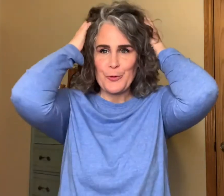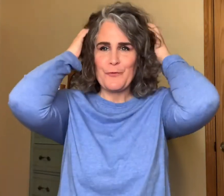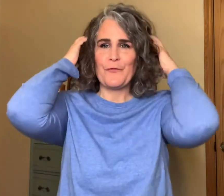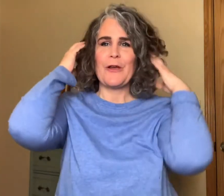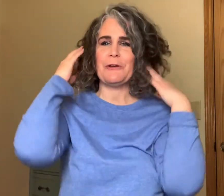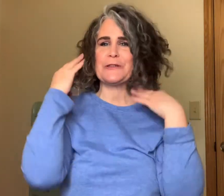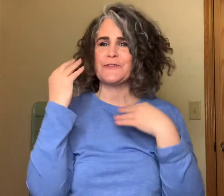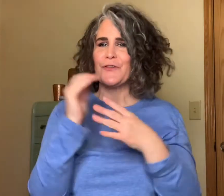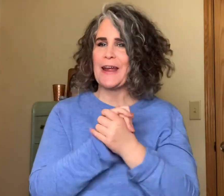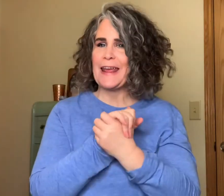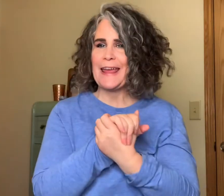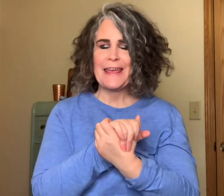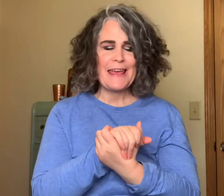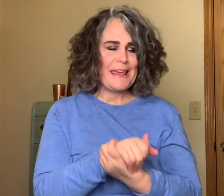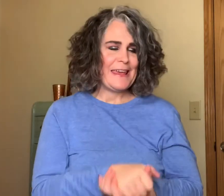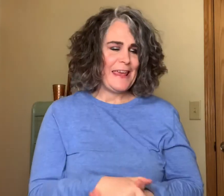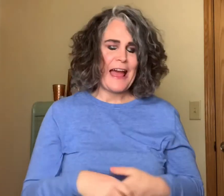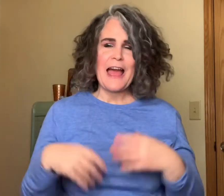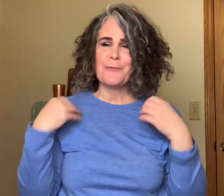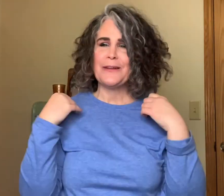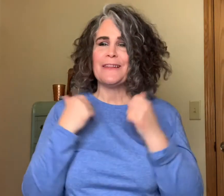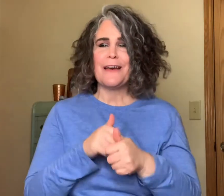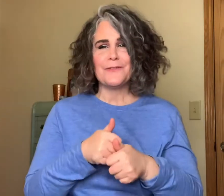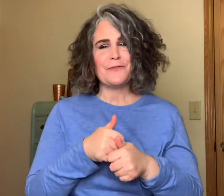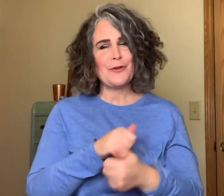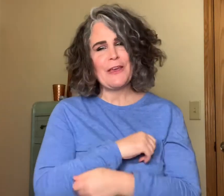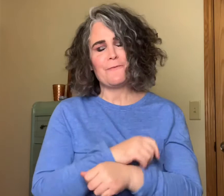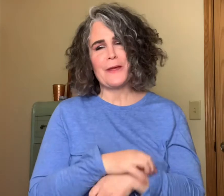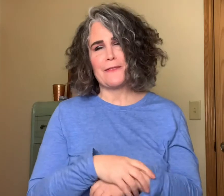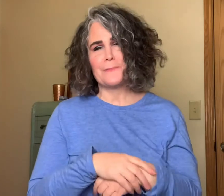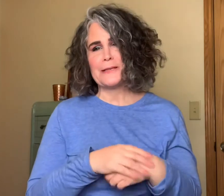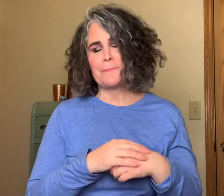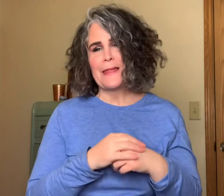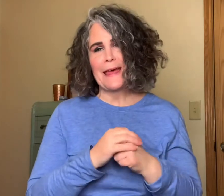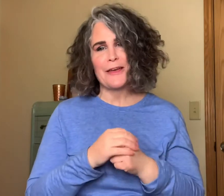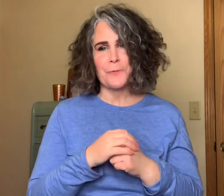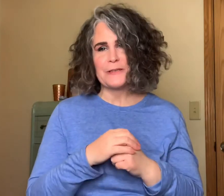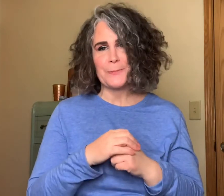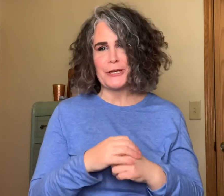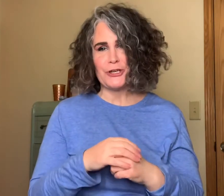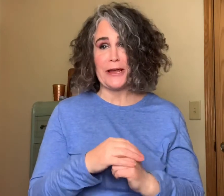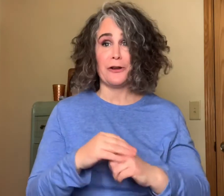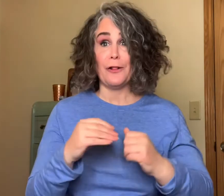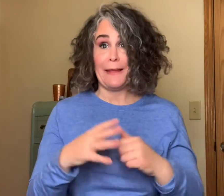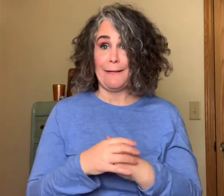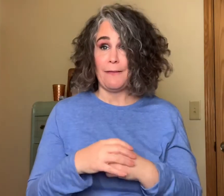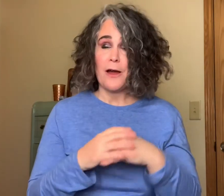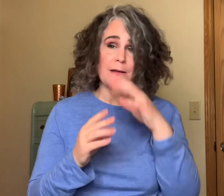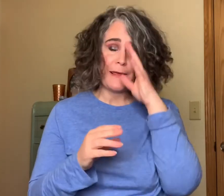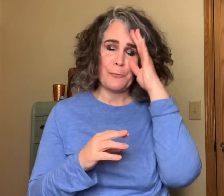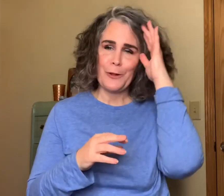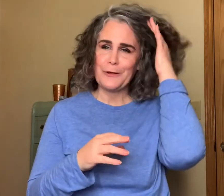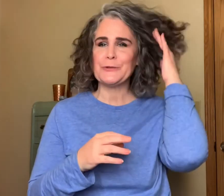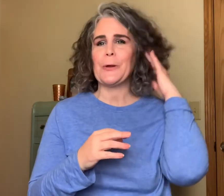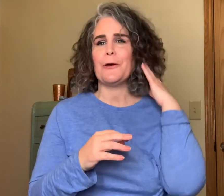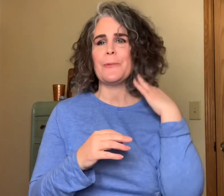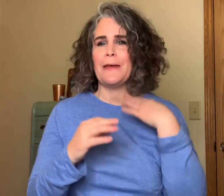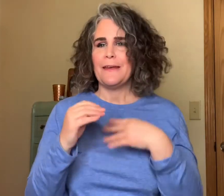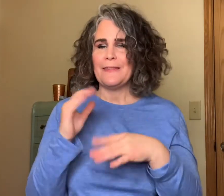fragrance friday I would love if you gave me a thumbs up that helps my channel a lot that will also help the